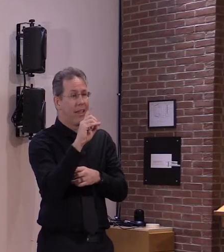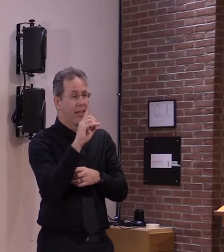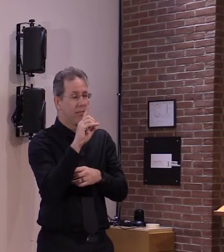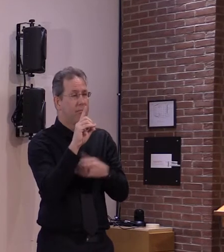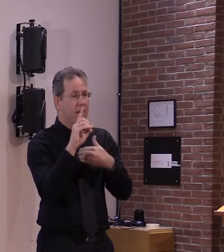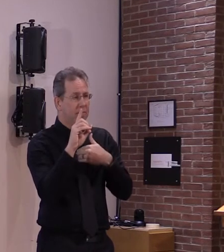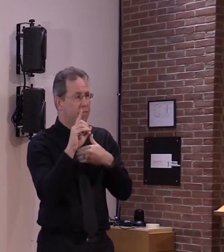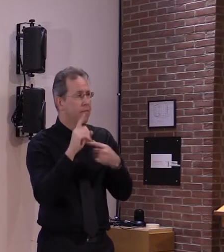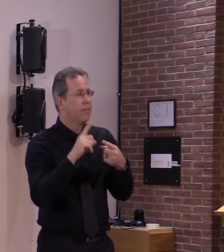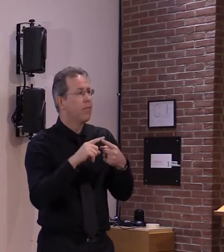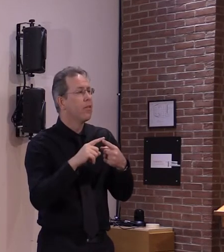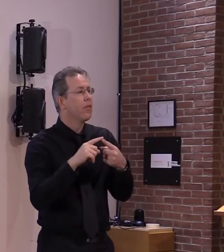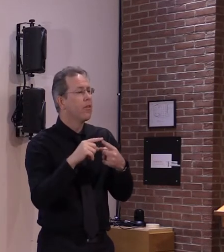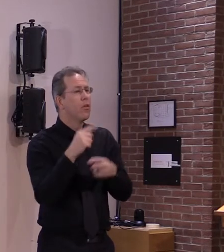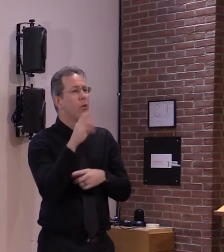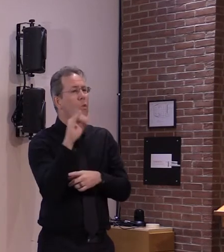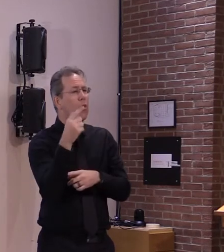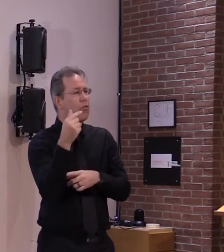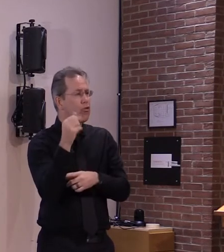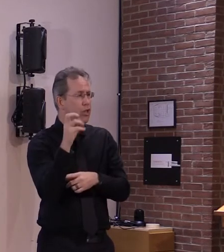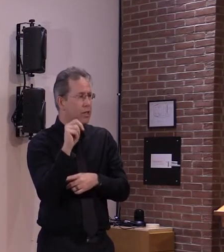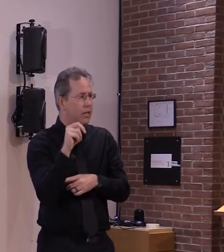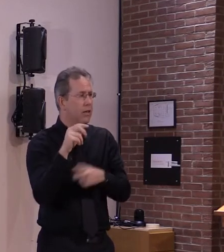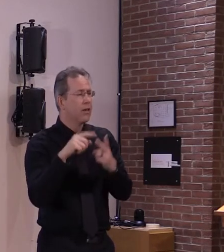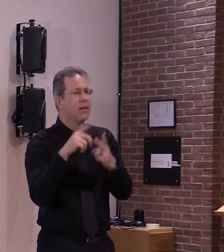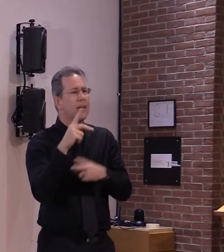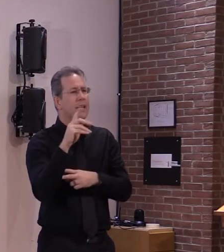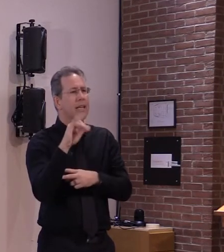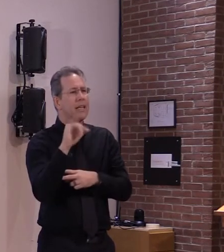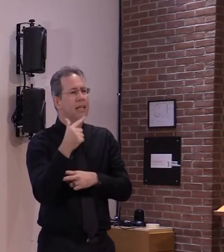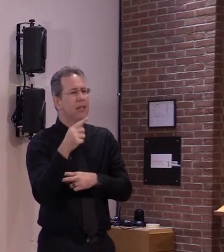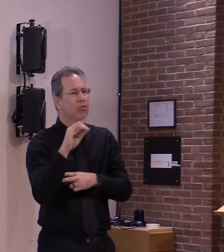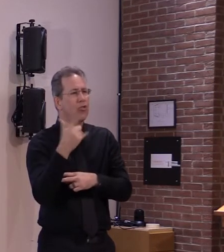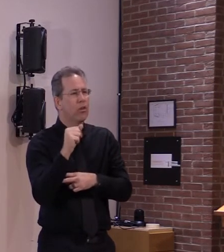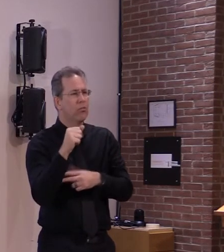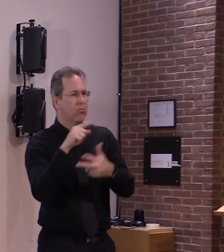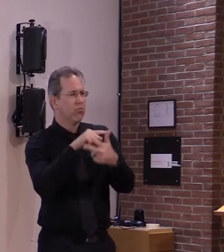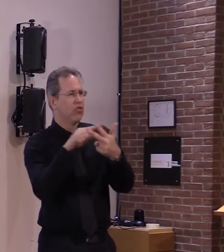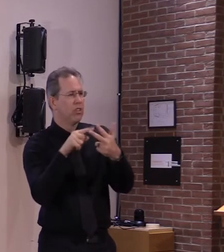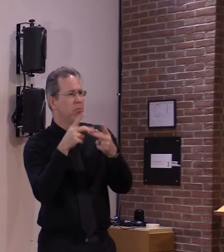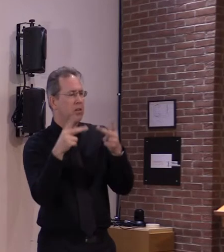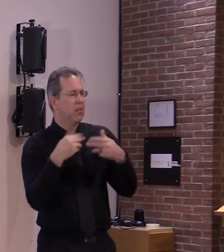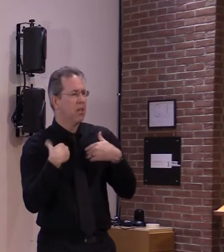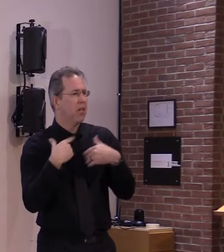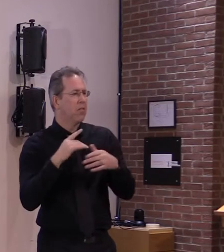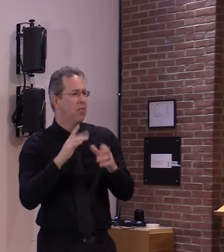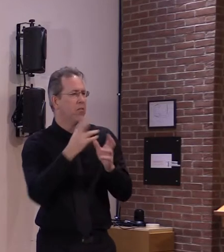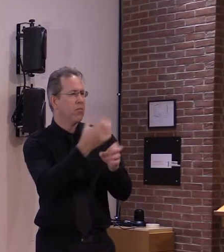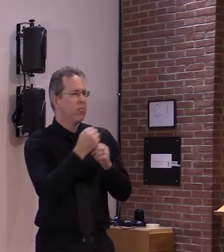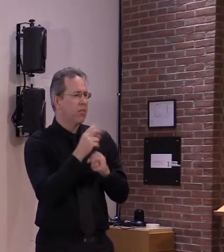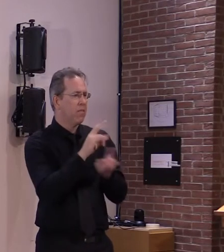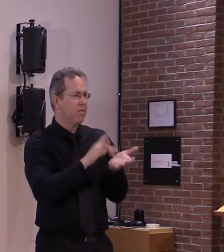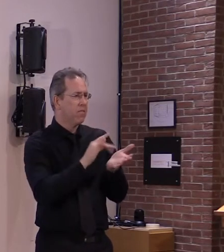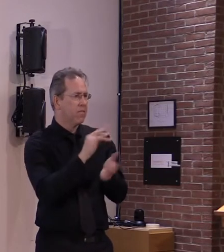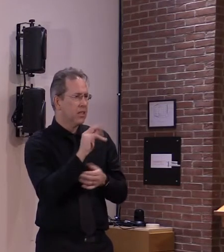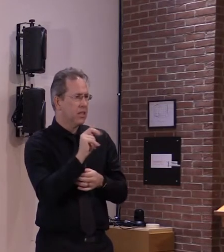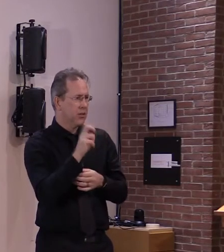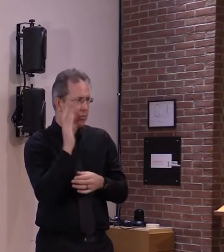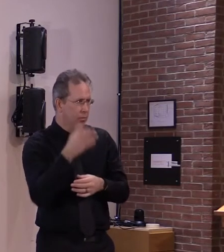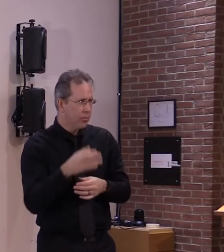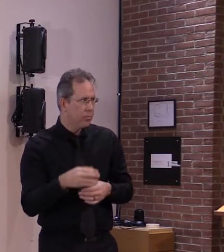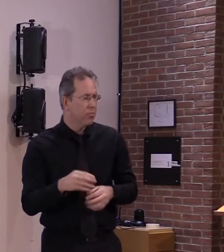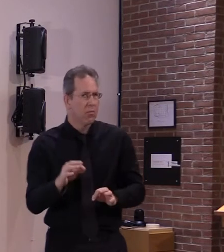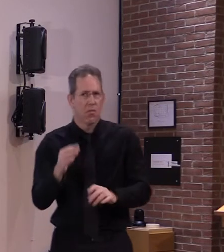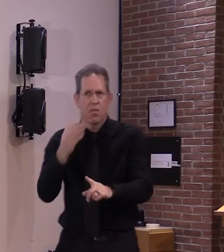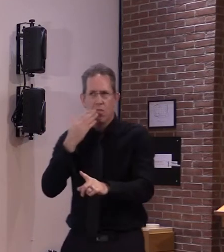um that's very helpful thank you and then um my second question relates to